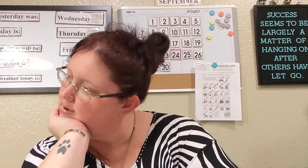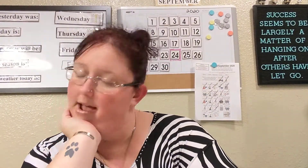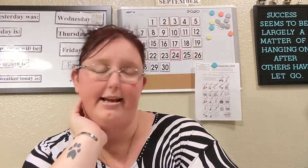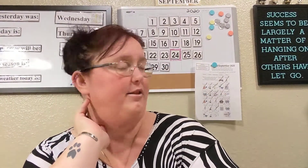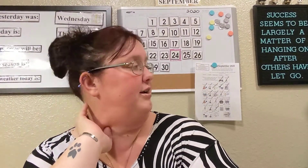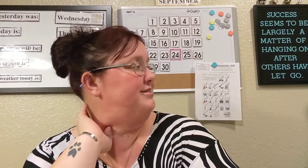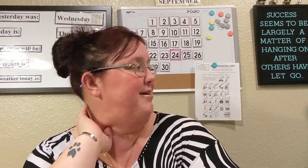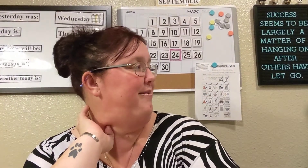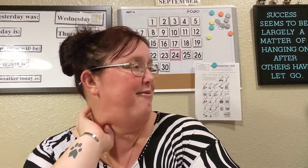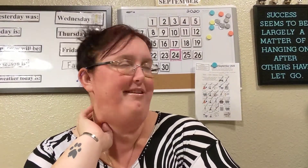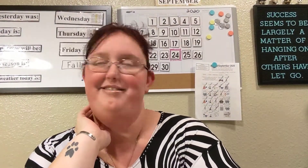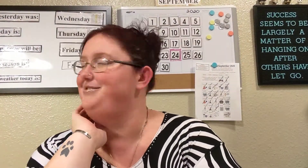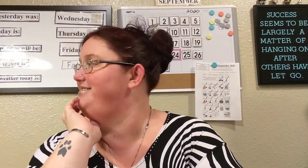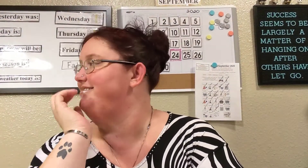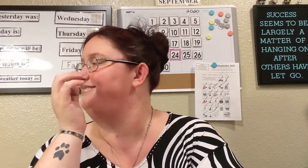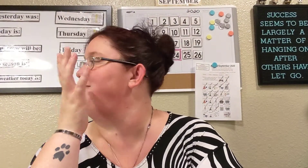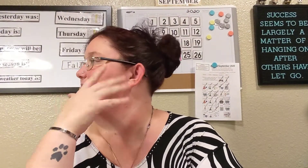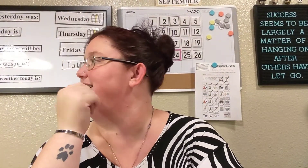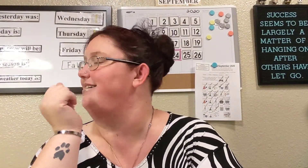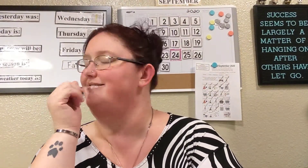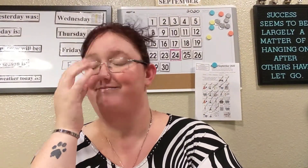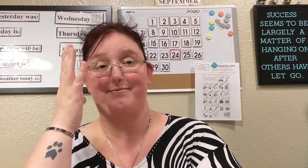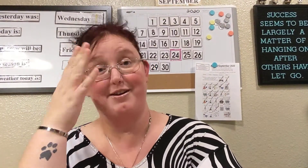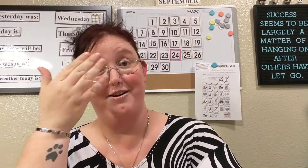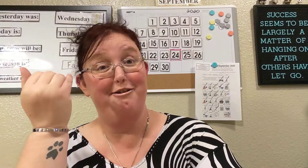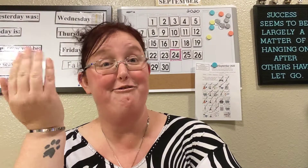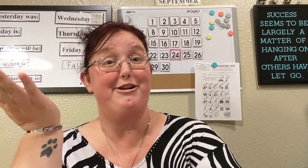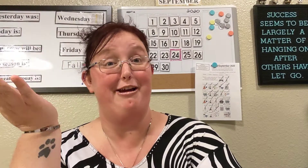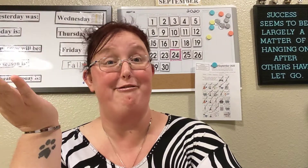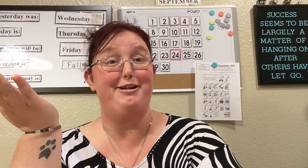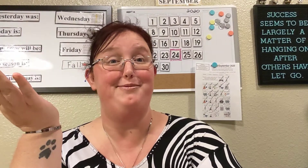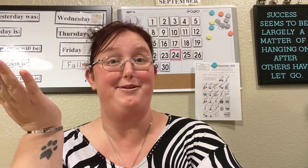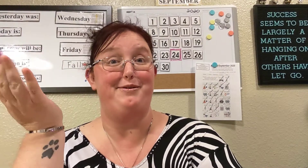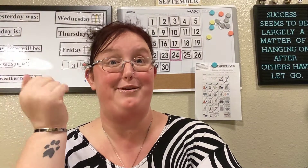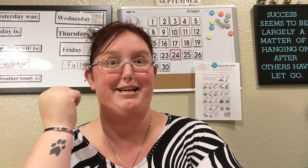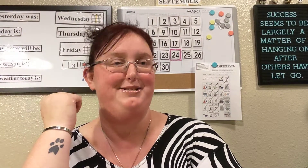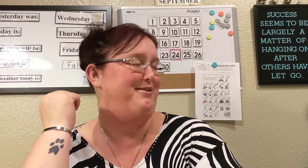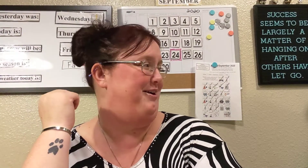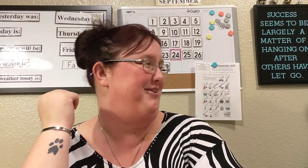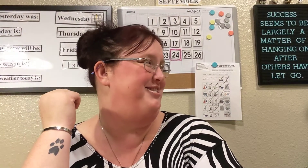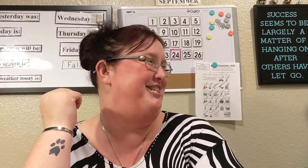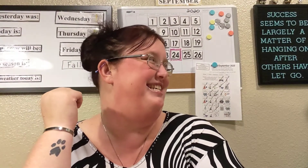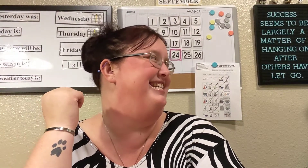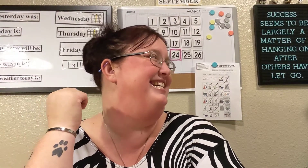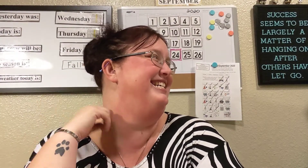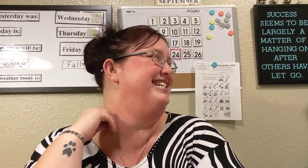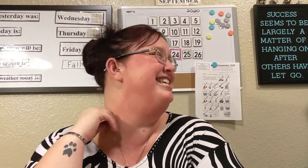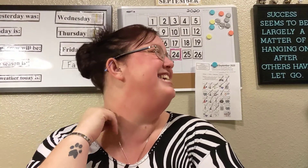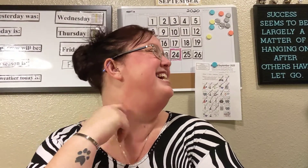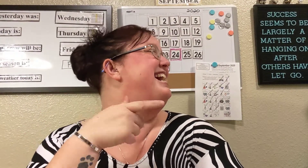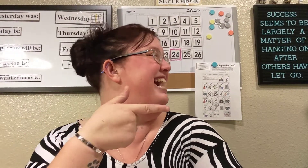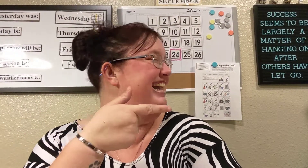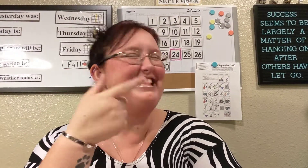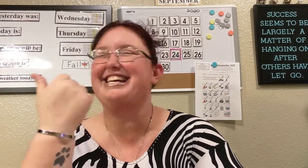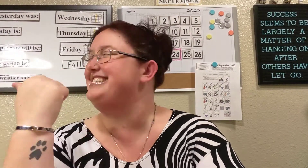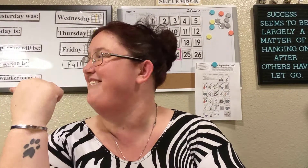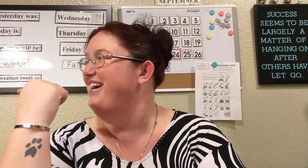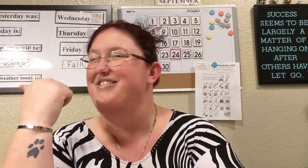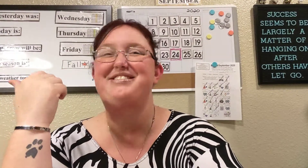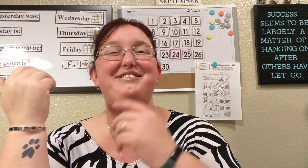I can look outside my windows sometimes I forget what I should be doing when I ask you that question I can look outside my windows